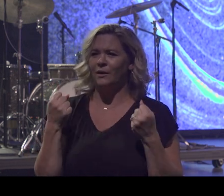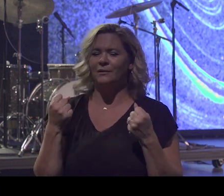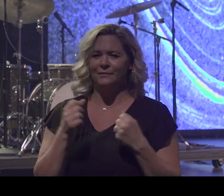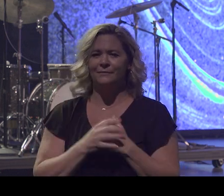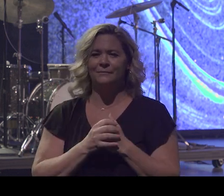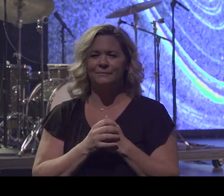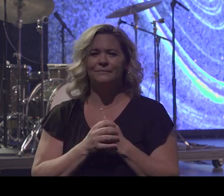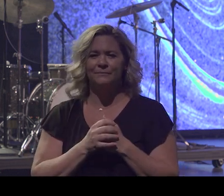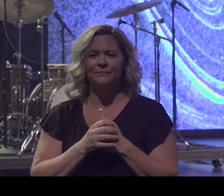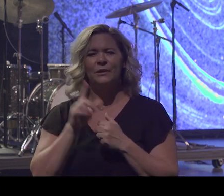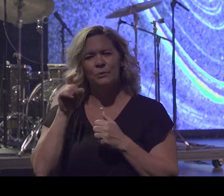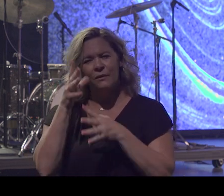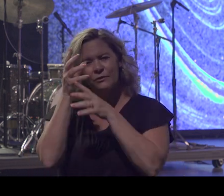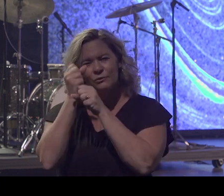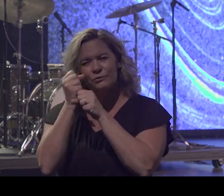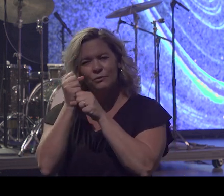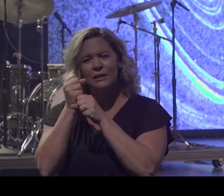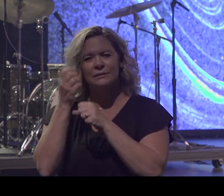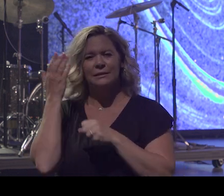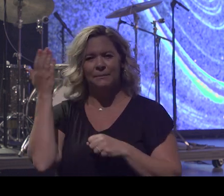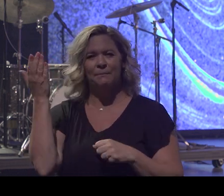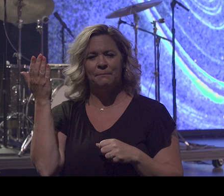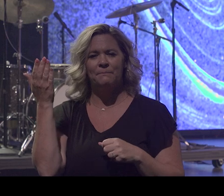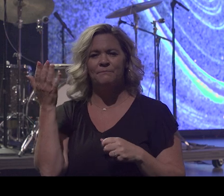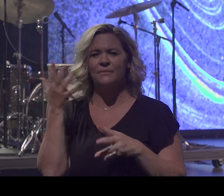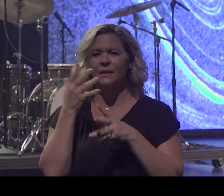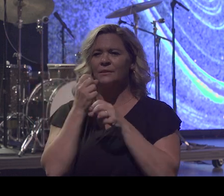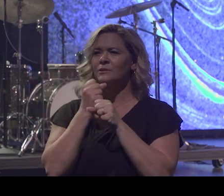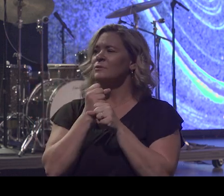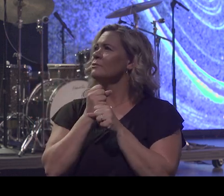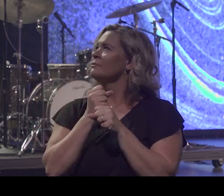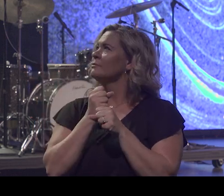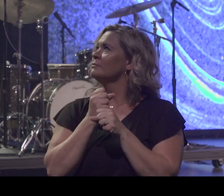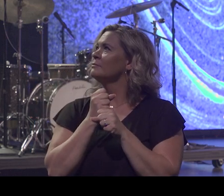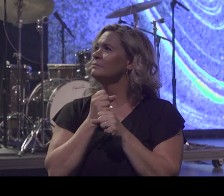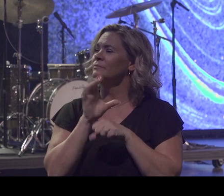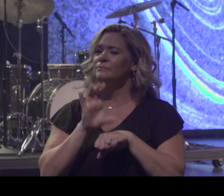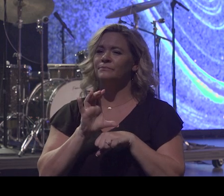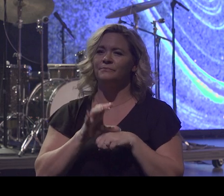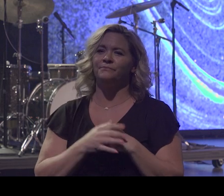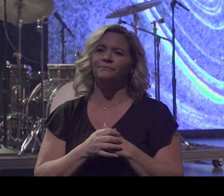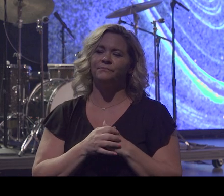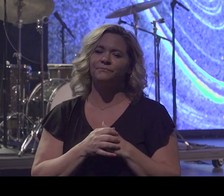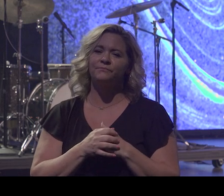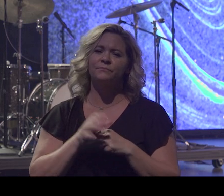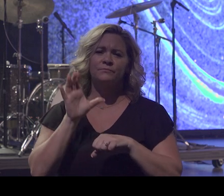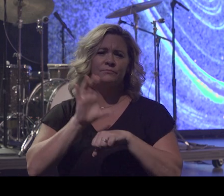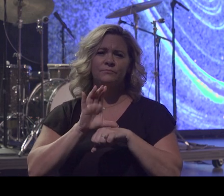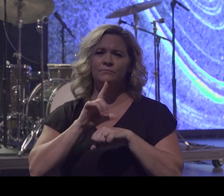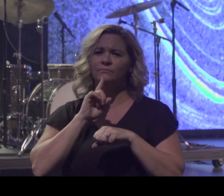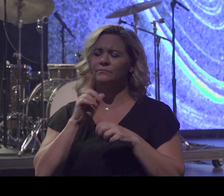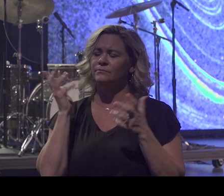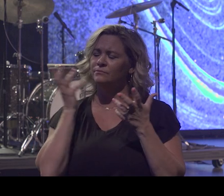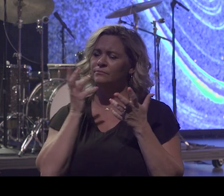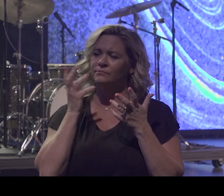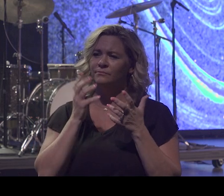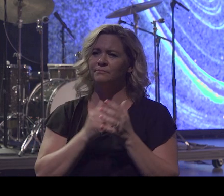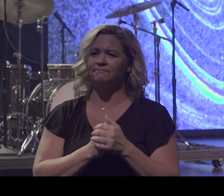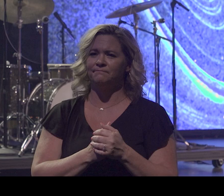You have to trust him. And you have to trust the church. The church is amazing. Don't